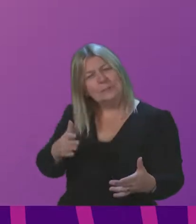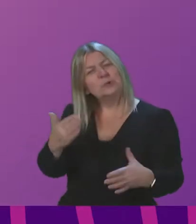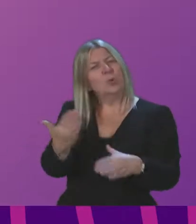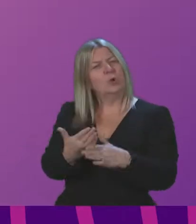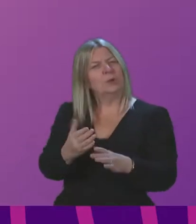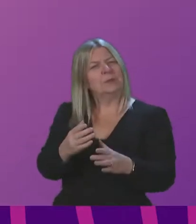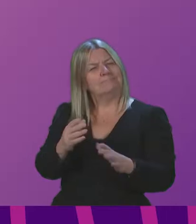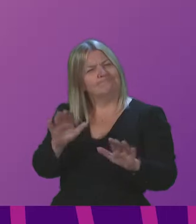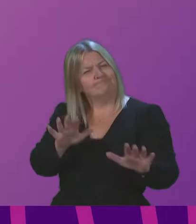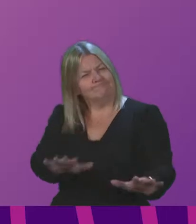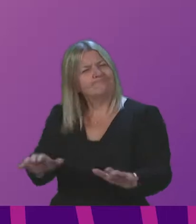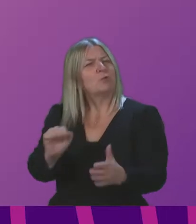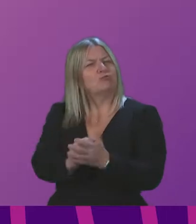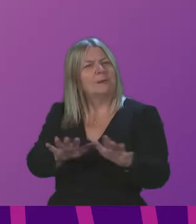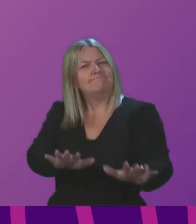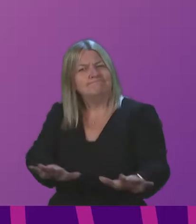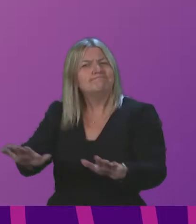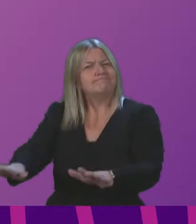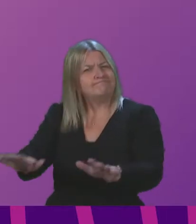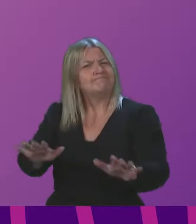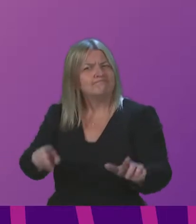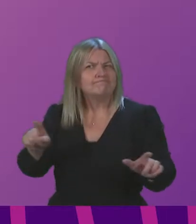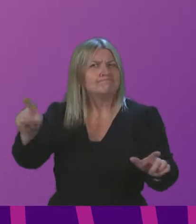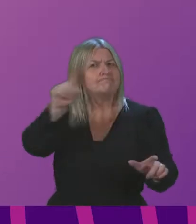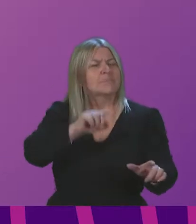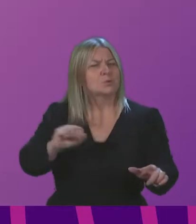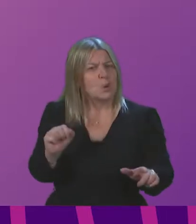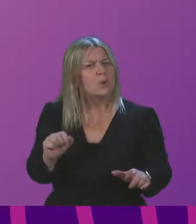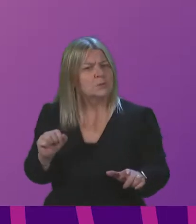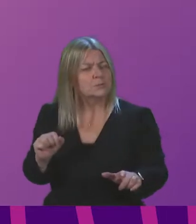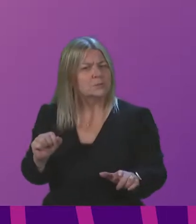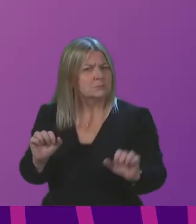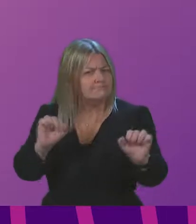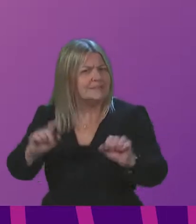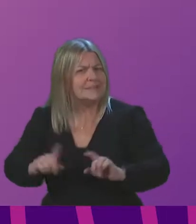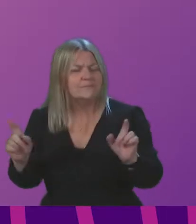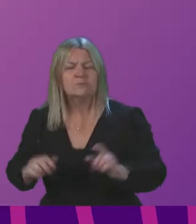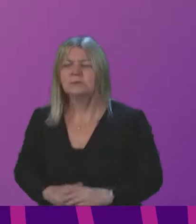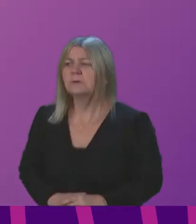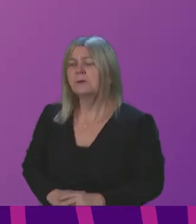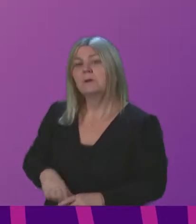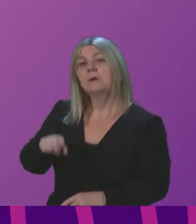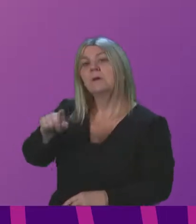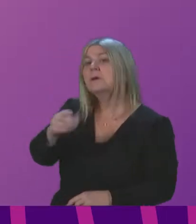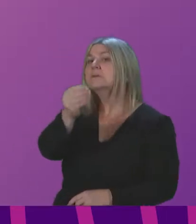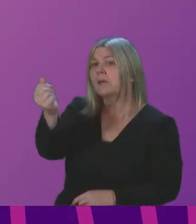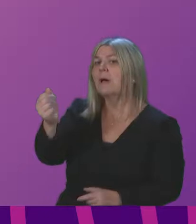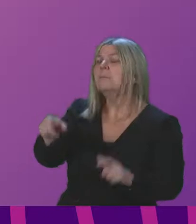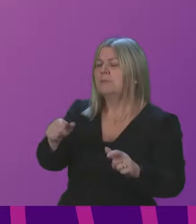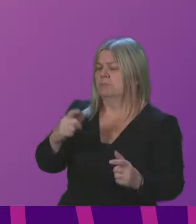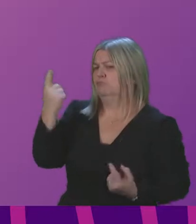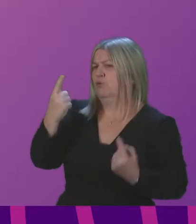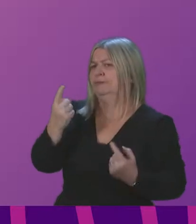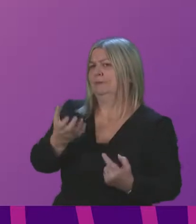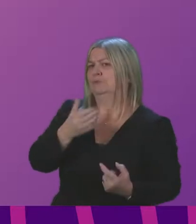pace, and I think the Government recognise that. Many people do remain uncertain about this Christmas, though, whether they'll be able to visit family,